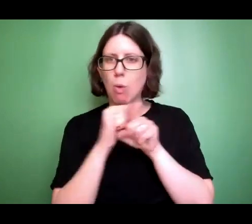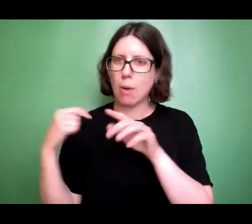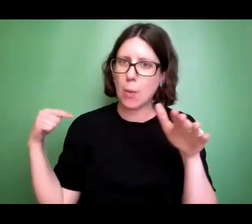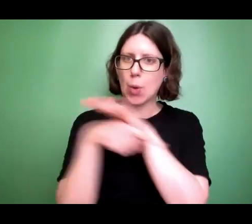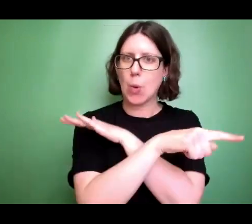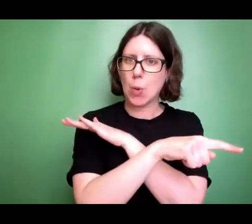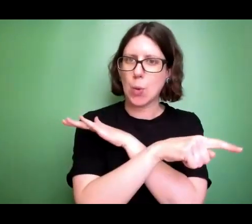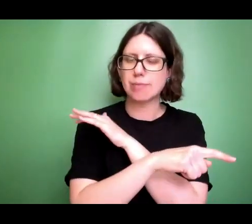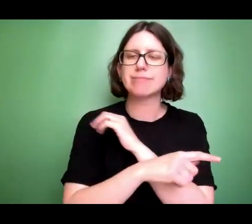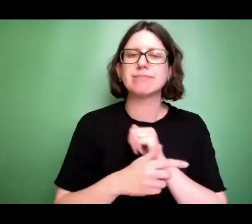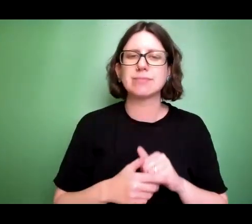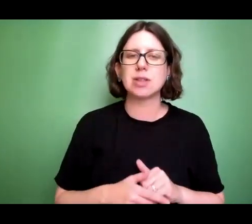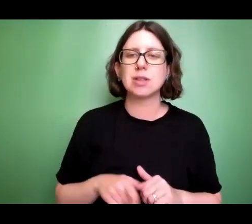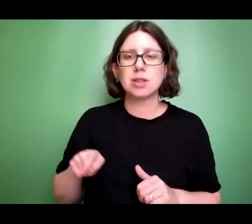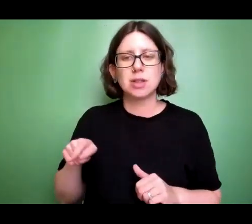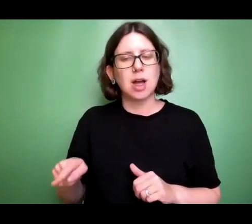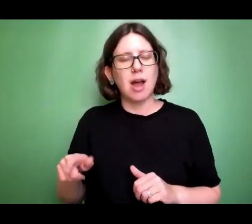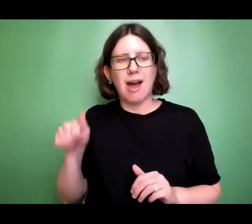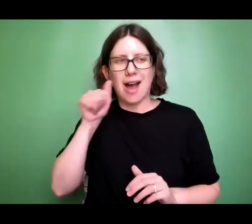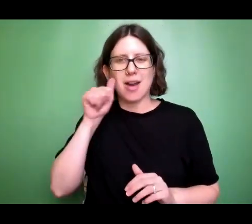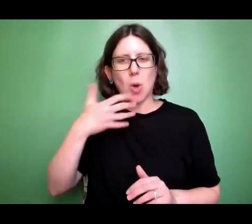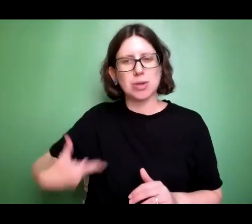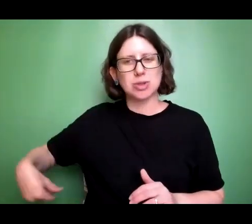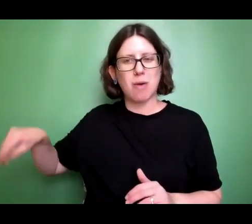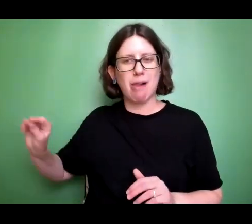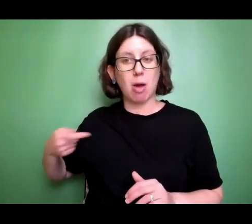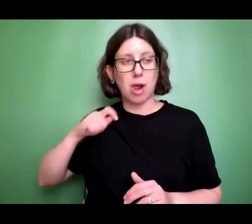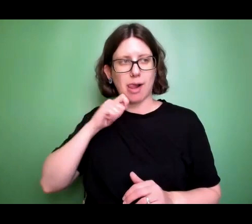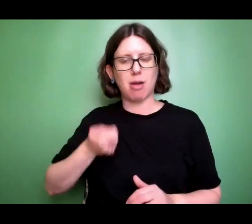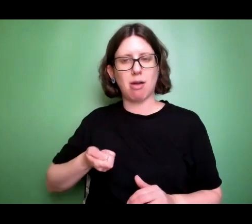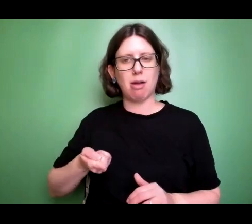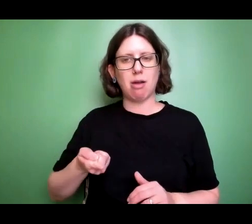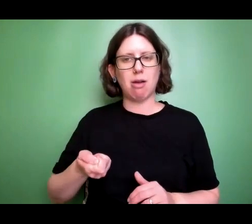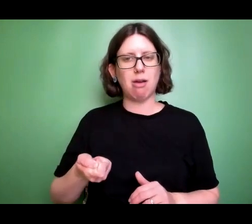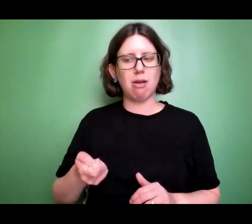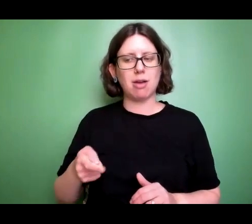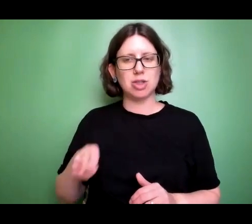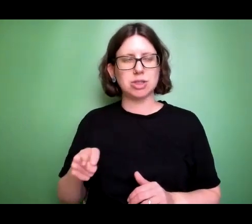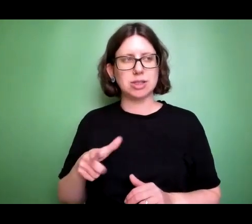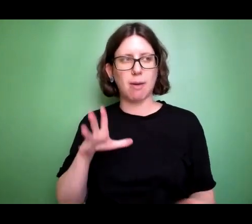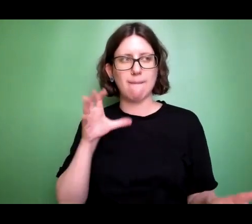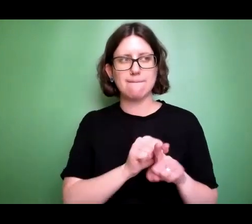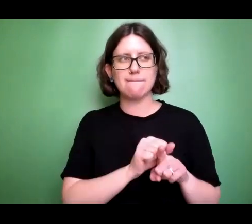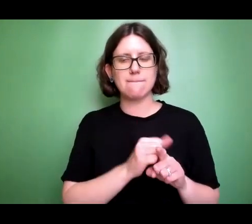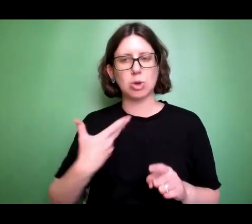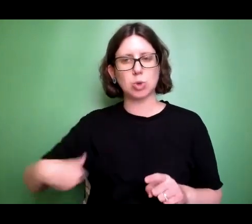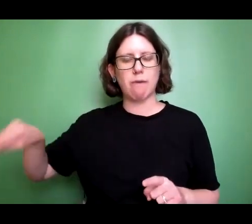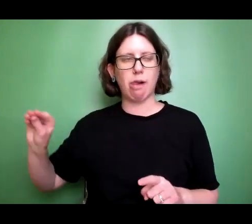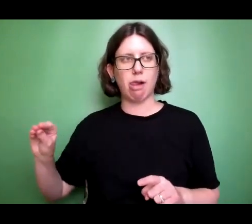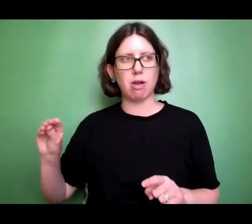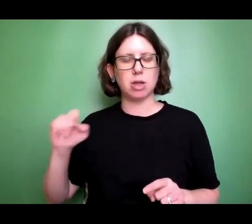her radar, it's like she starts to tiptoe on the grass. Her ears go up.